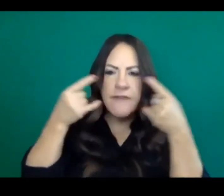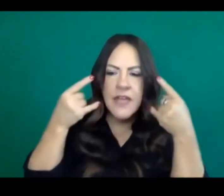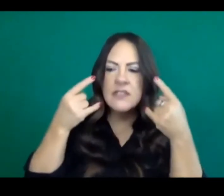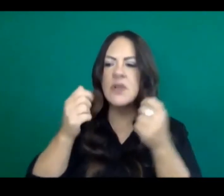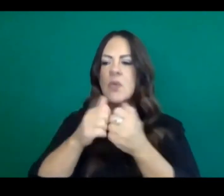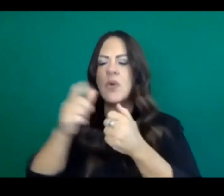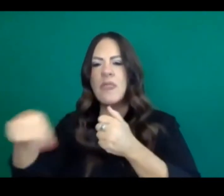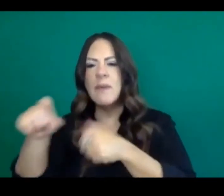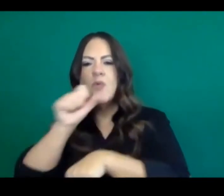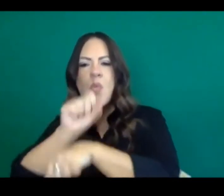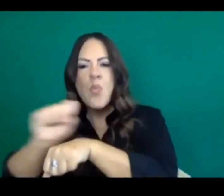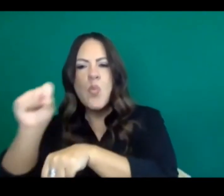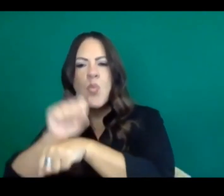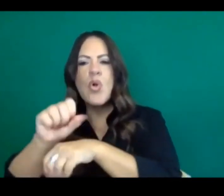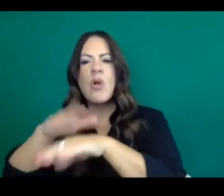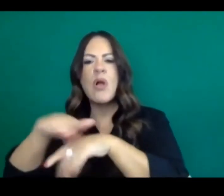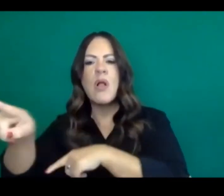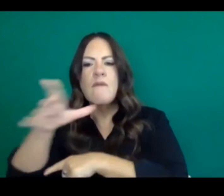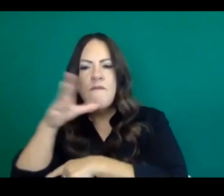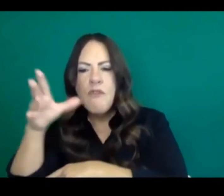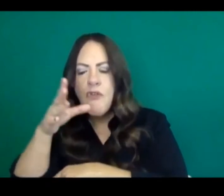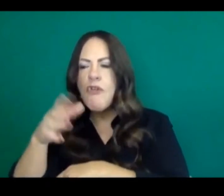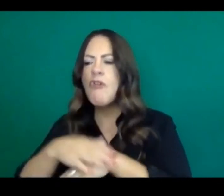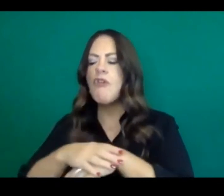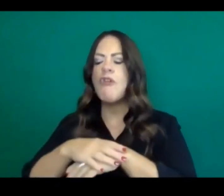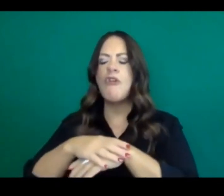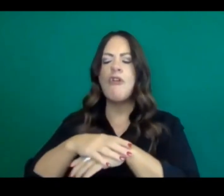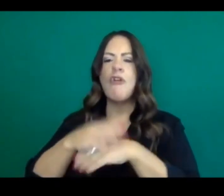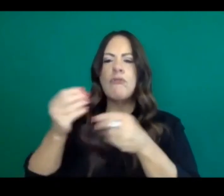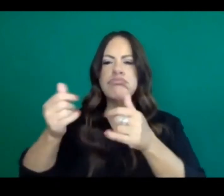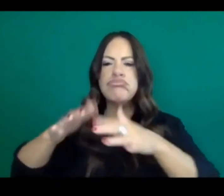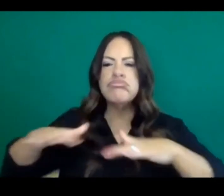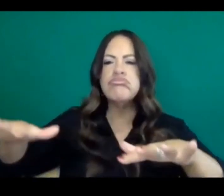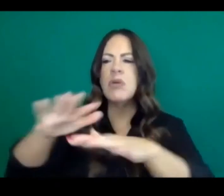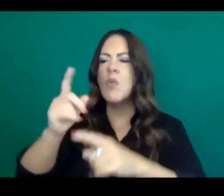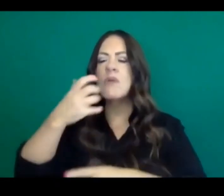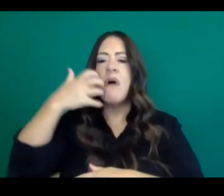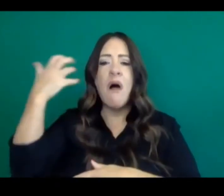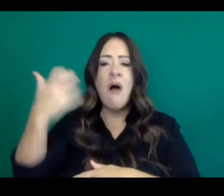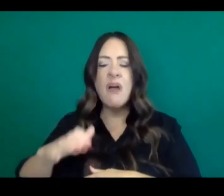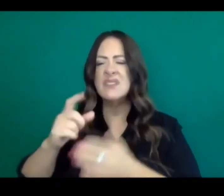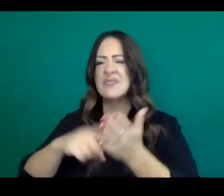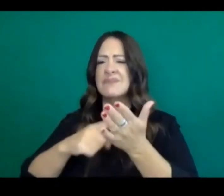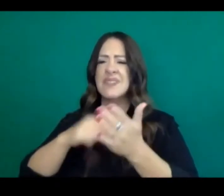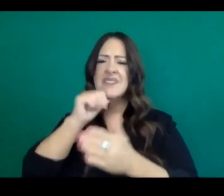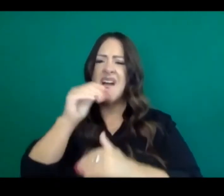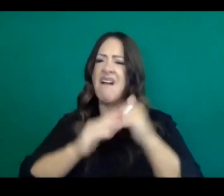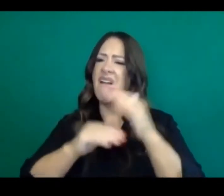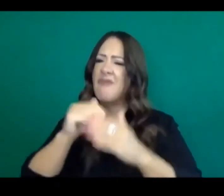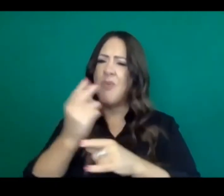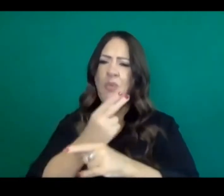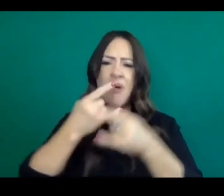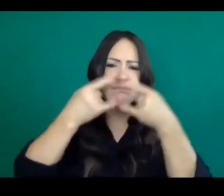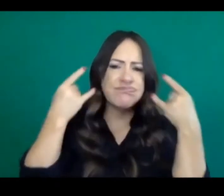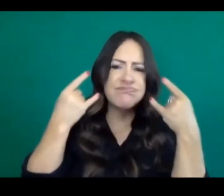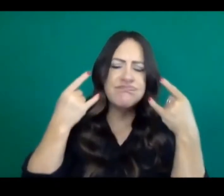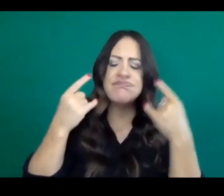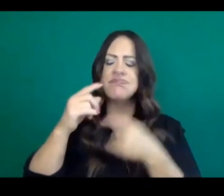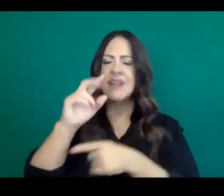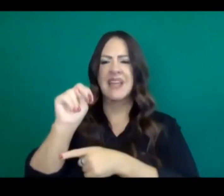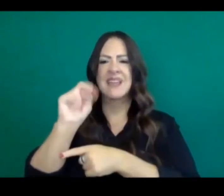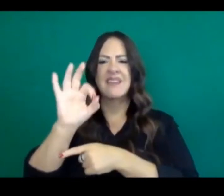working out on the farms and in the fields where it gets hot and it's not always comfortable to wear in any of mask